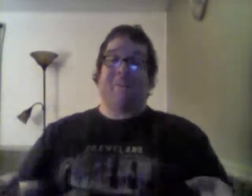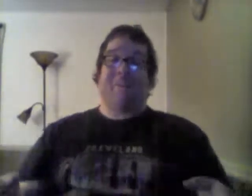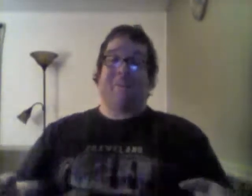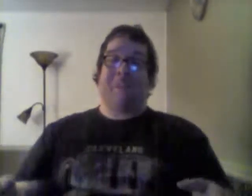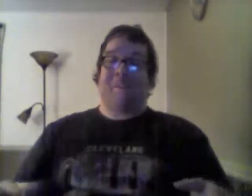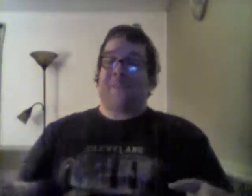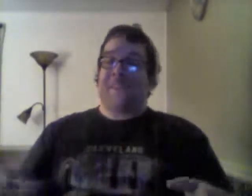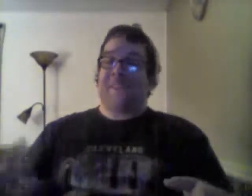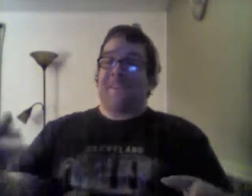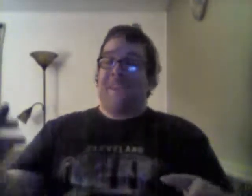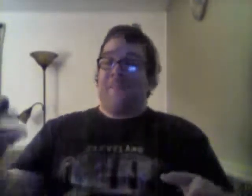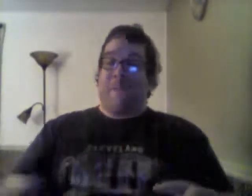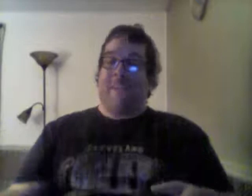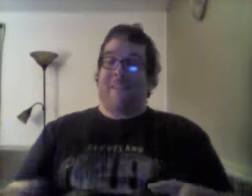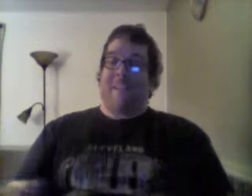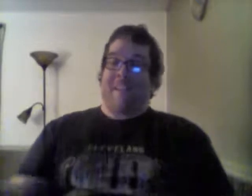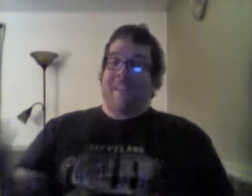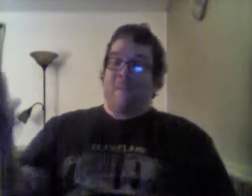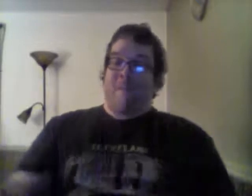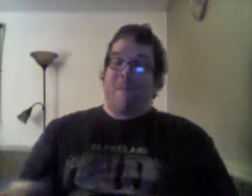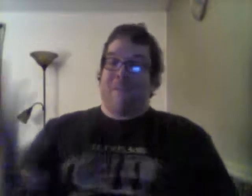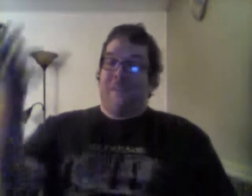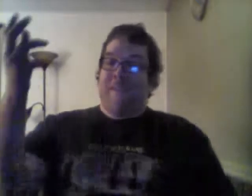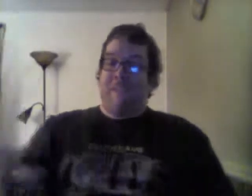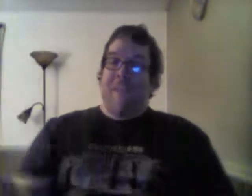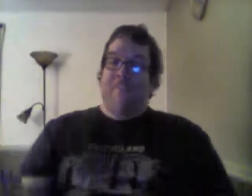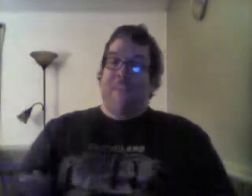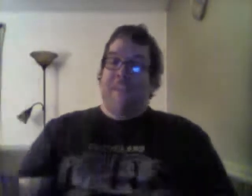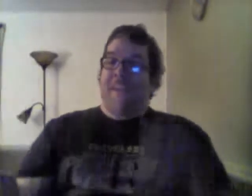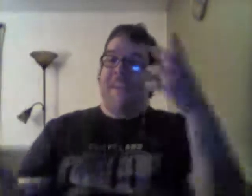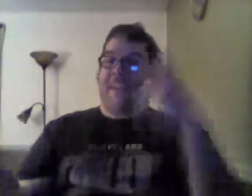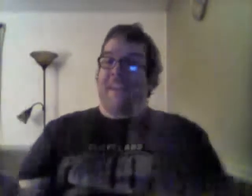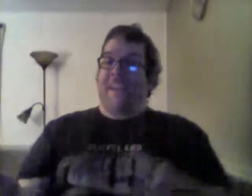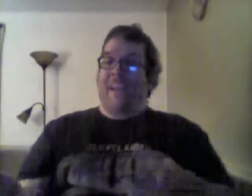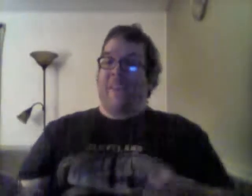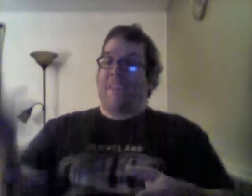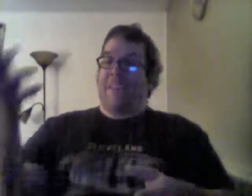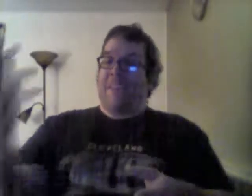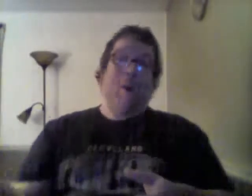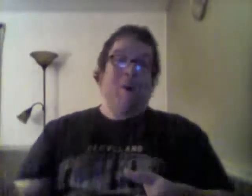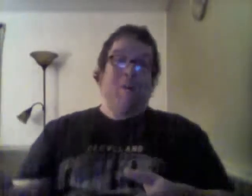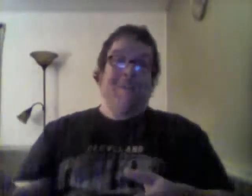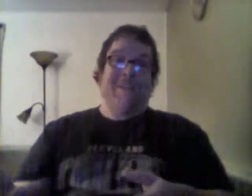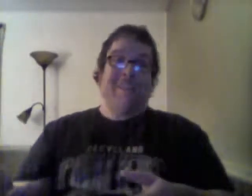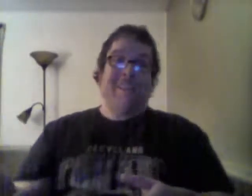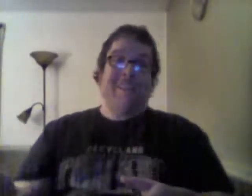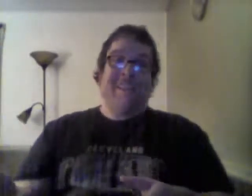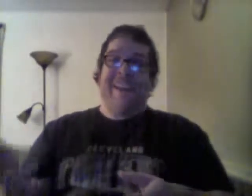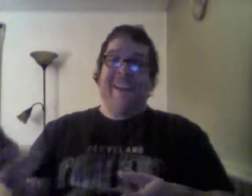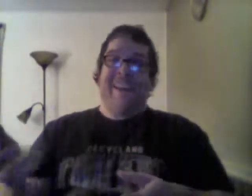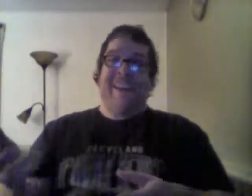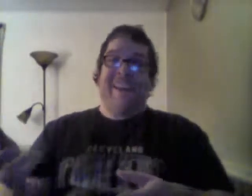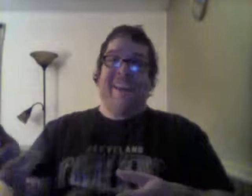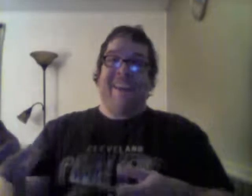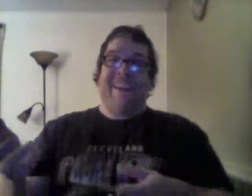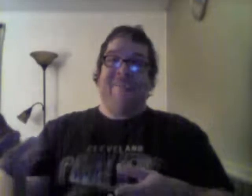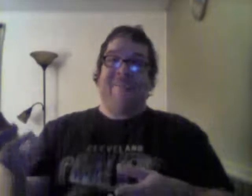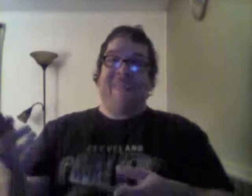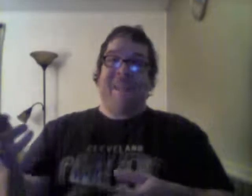story, because, basically, the little girl's family kidnaps the host! And, like, is making